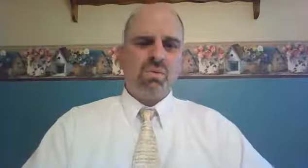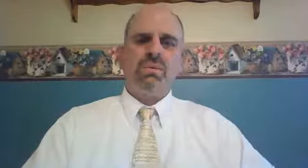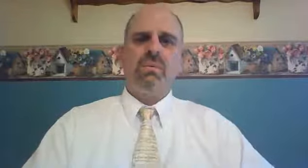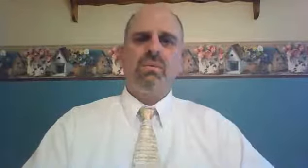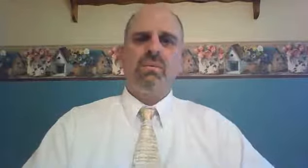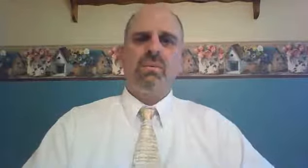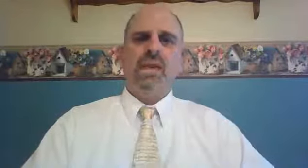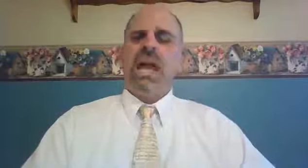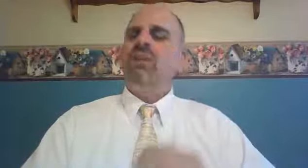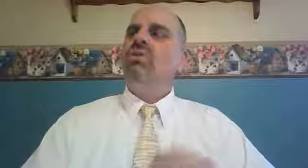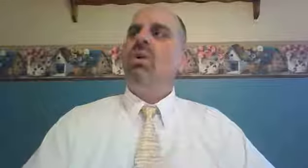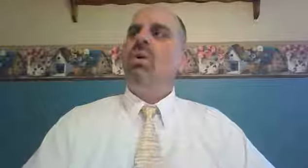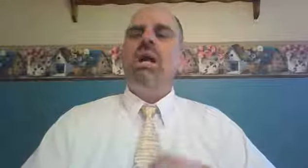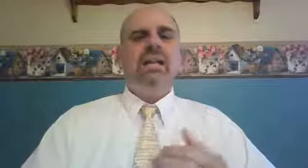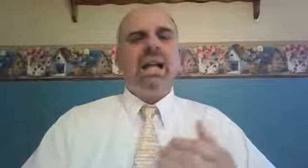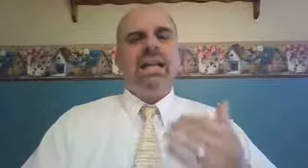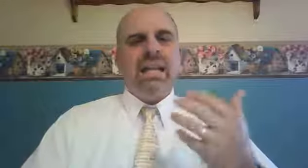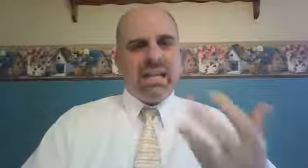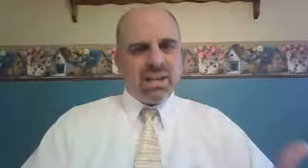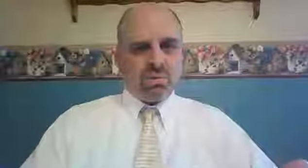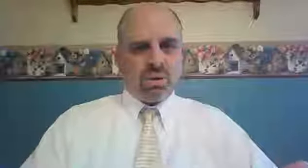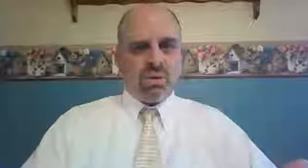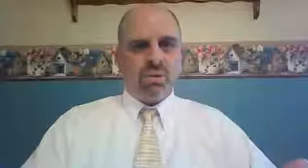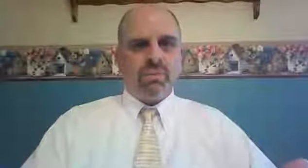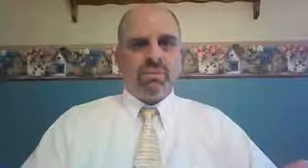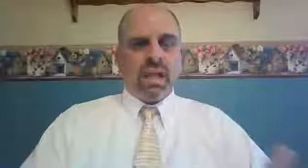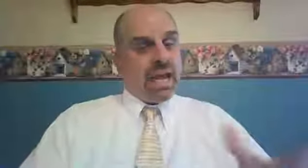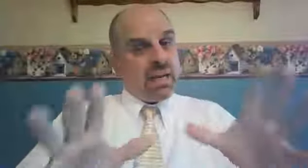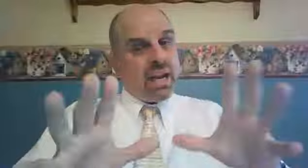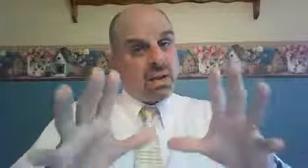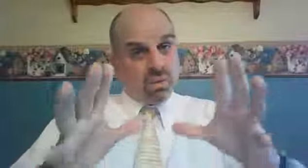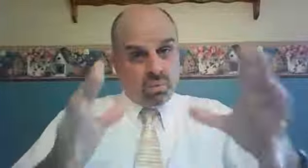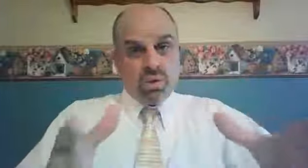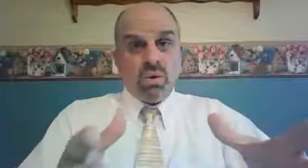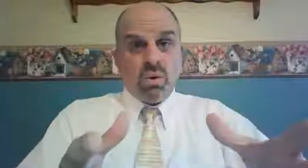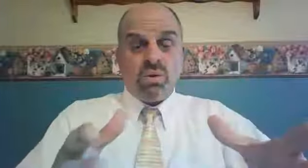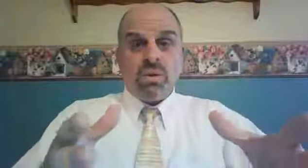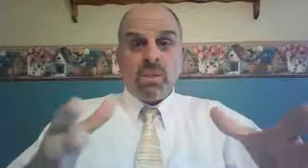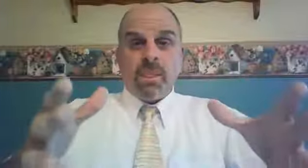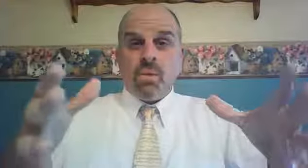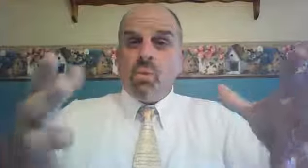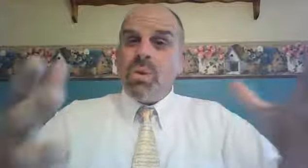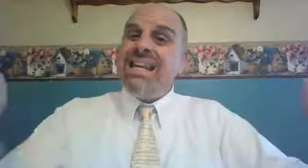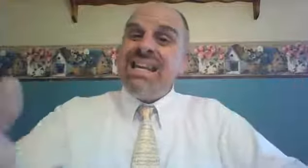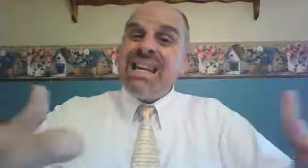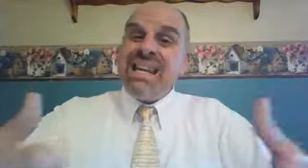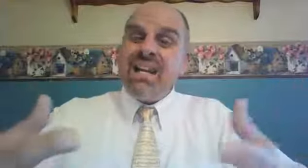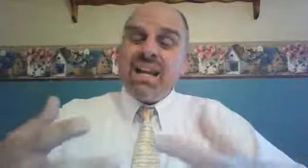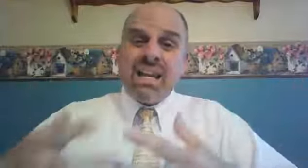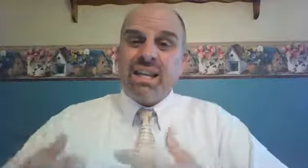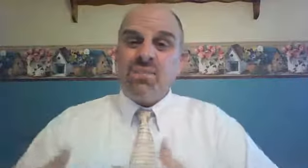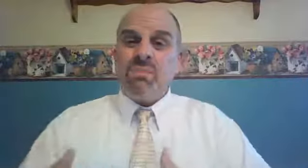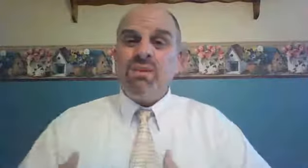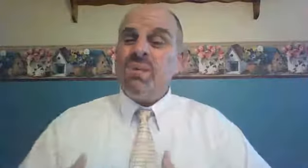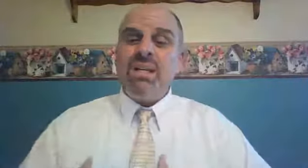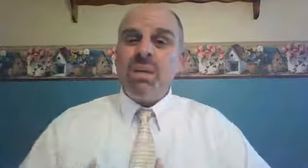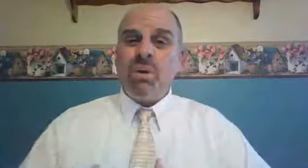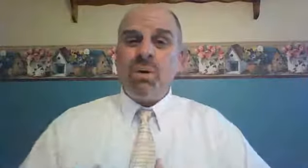And so, like Israel and like Ruth, we need a kinsman redeemer.